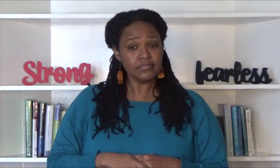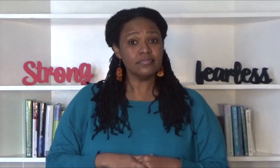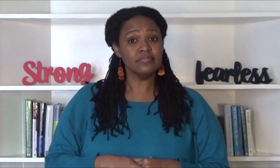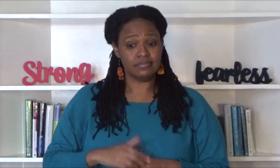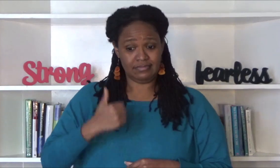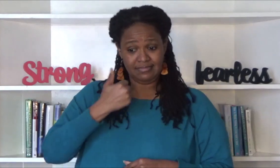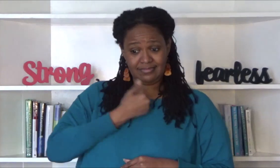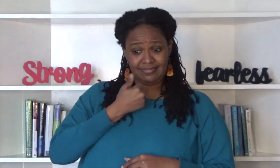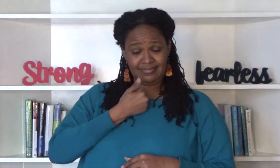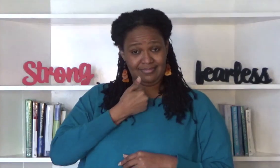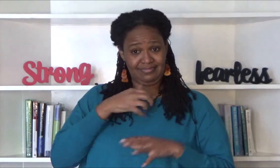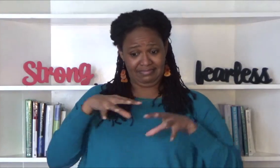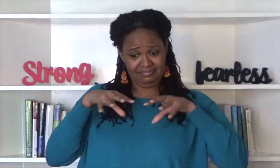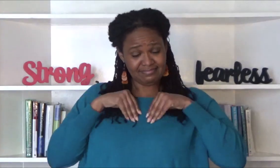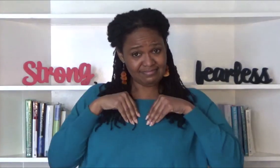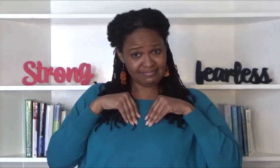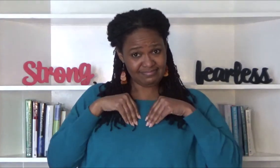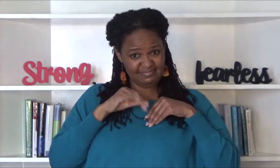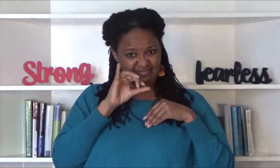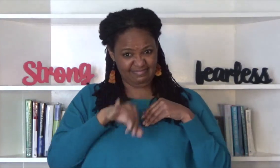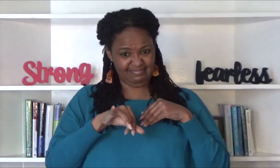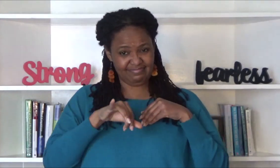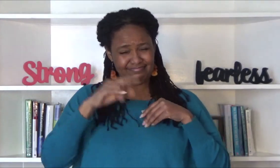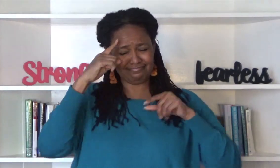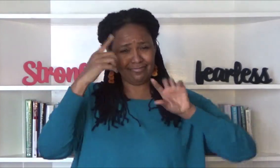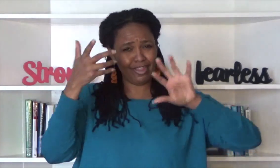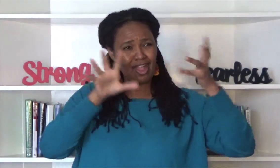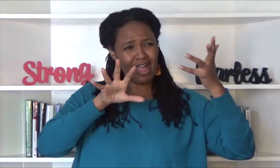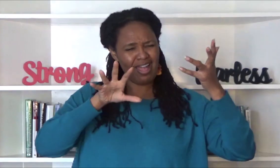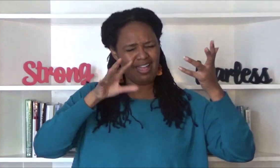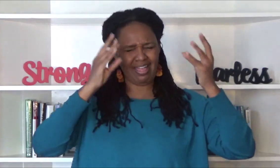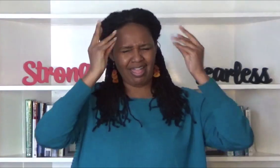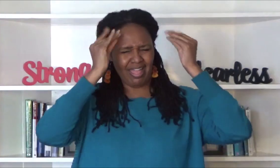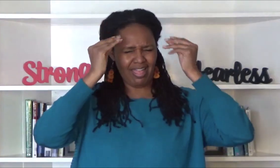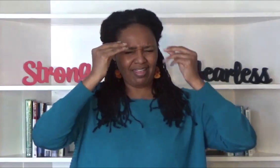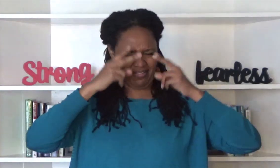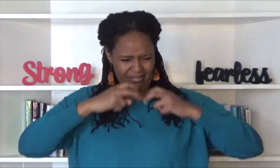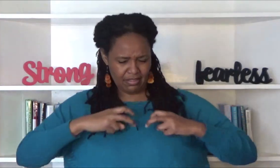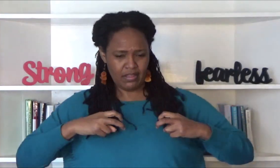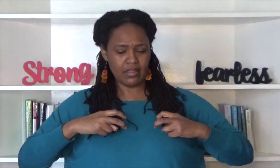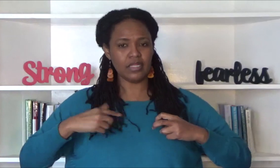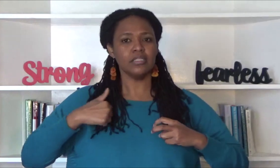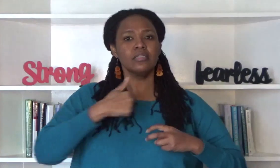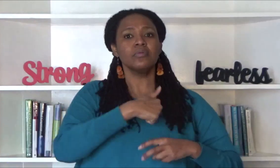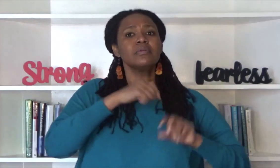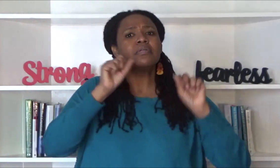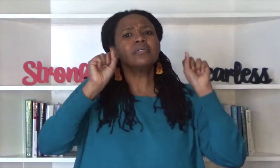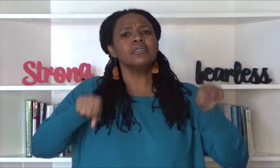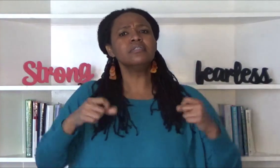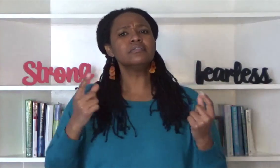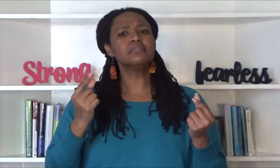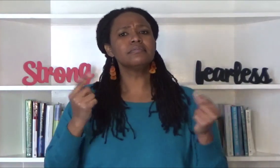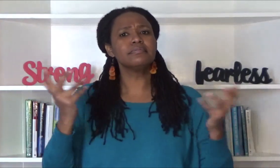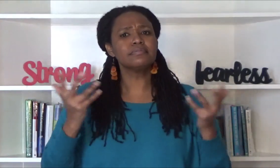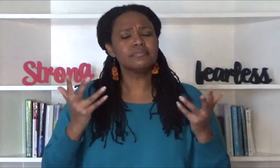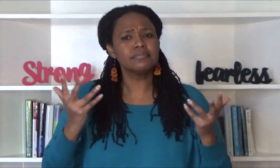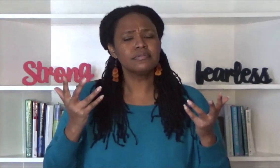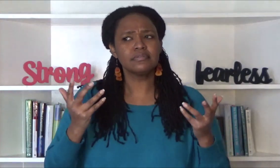through this form of self-acceptance we can take steps to avoid increasing